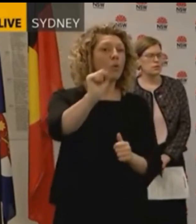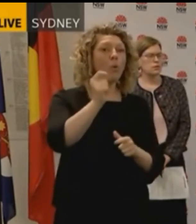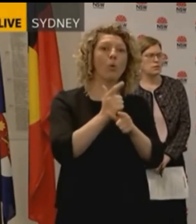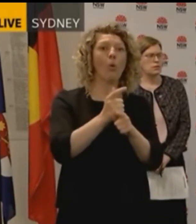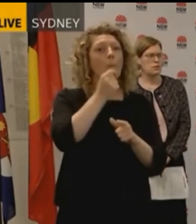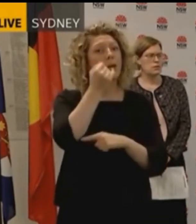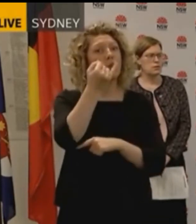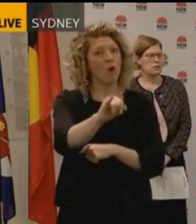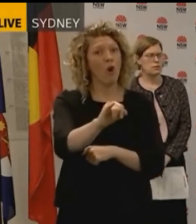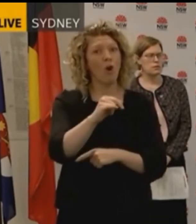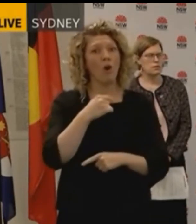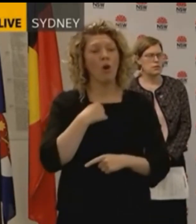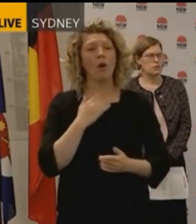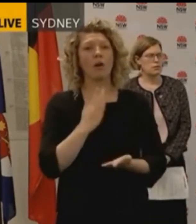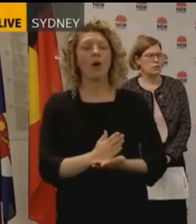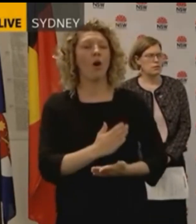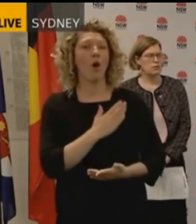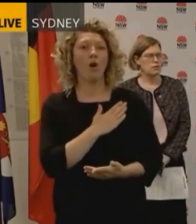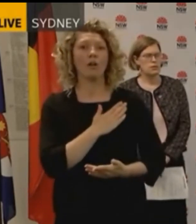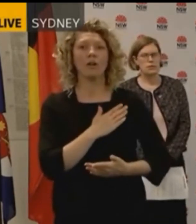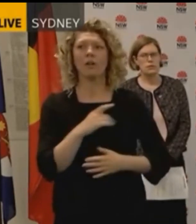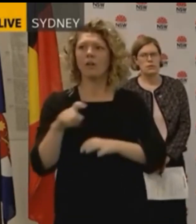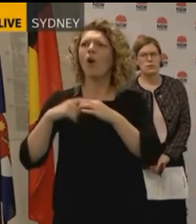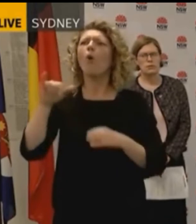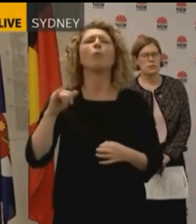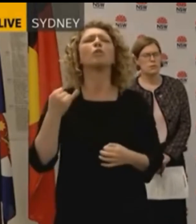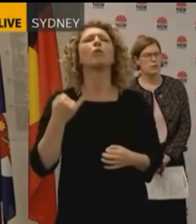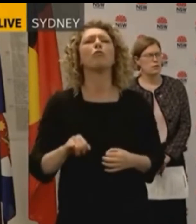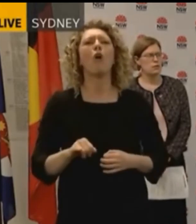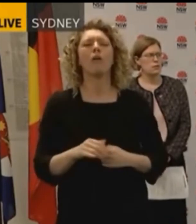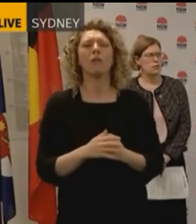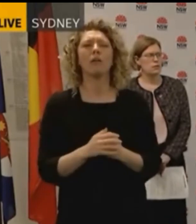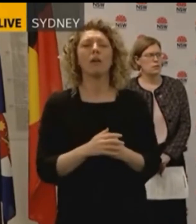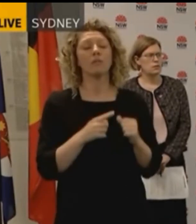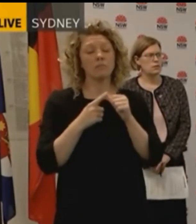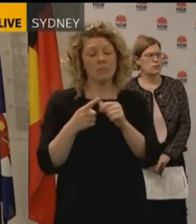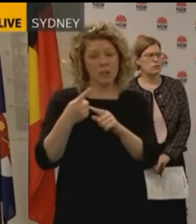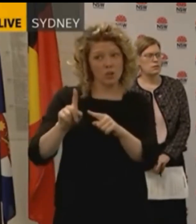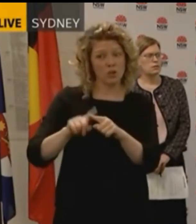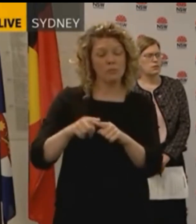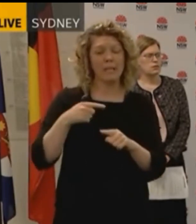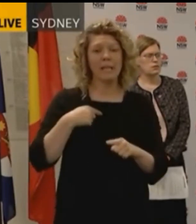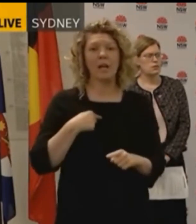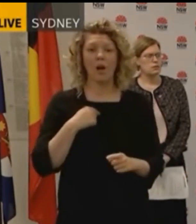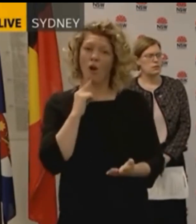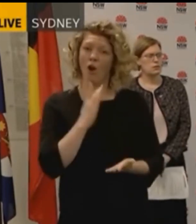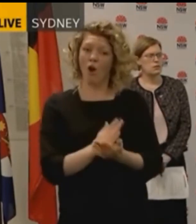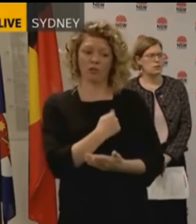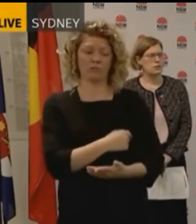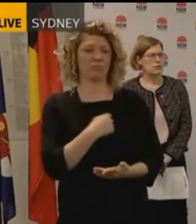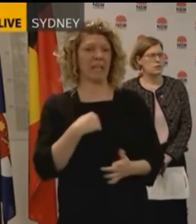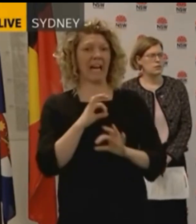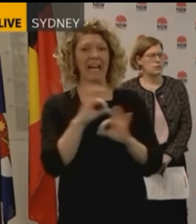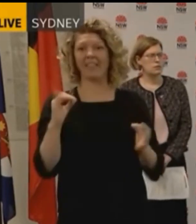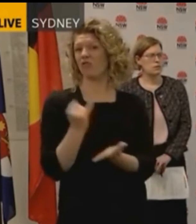event, hand on heart. Which one? Hand on Which one's incorrect, Premier? Excuse me, hand on heart. I have done nothing wrong, and I